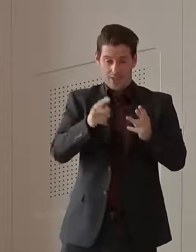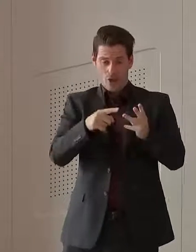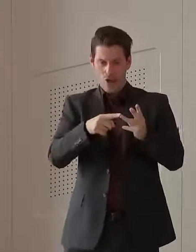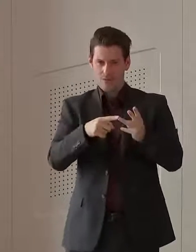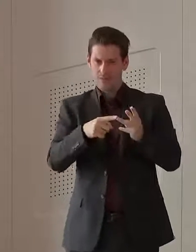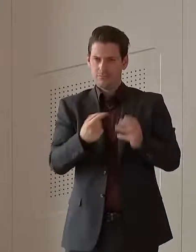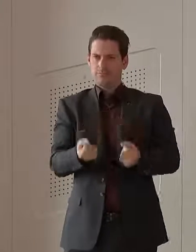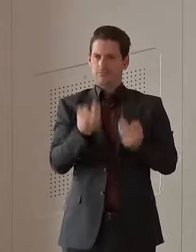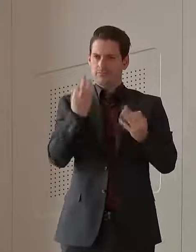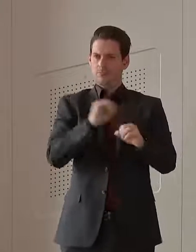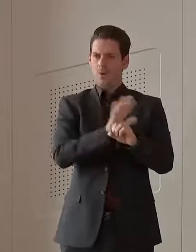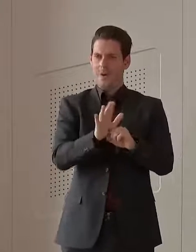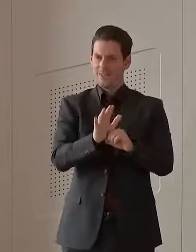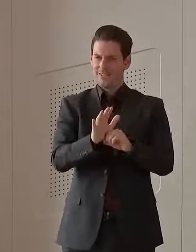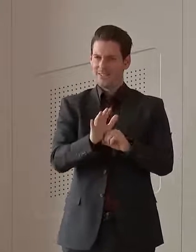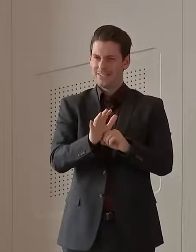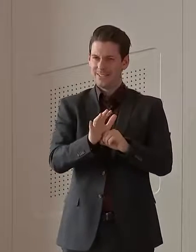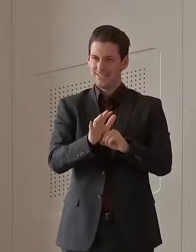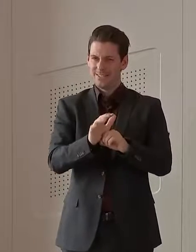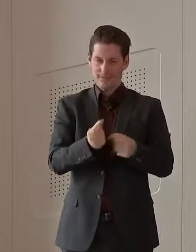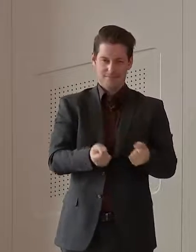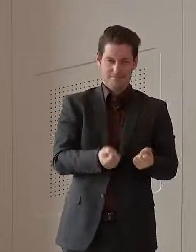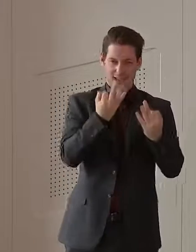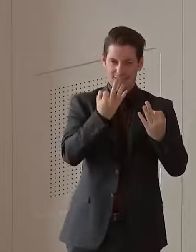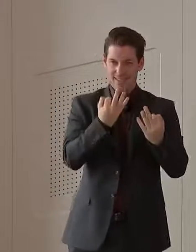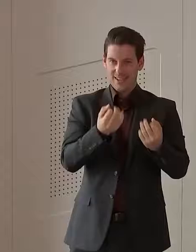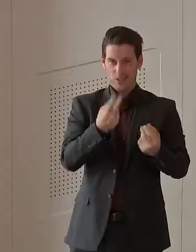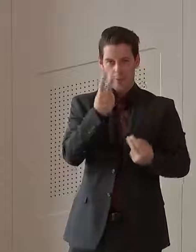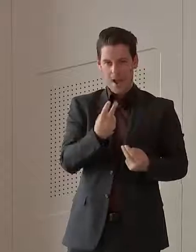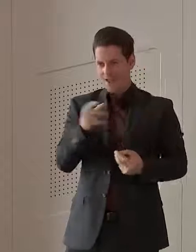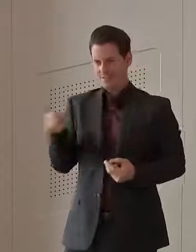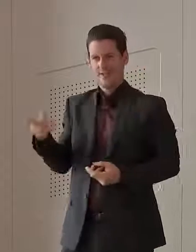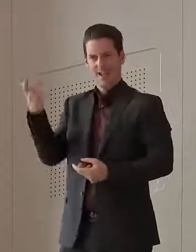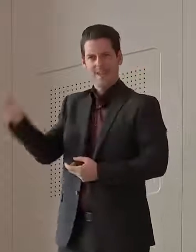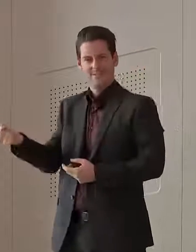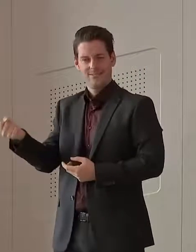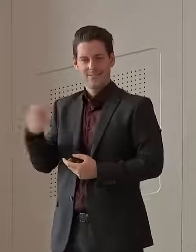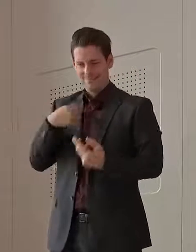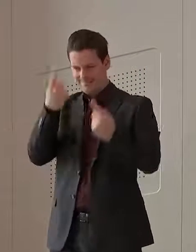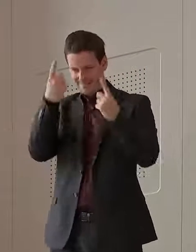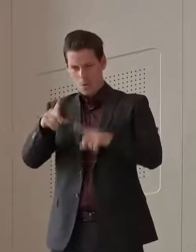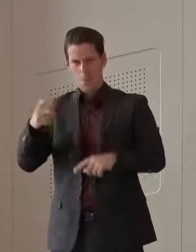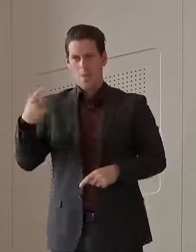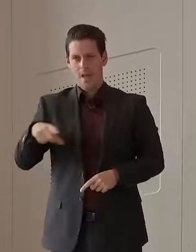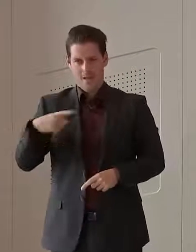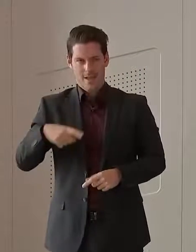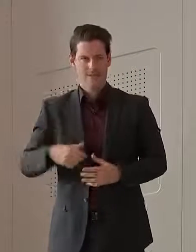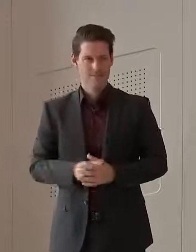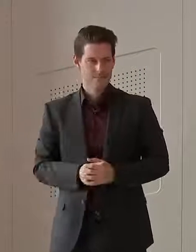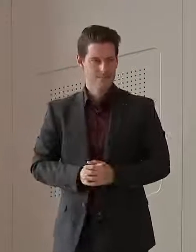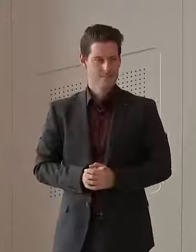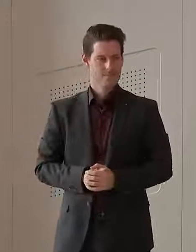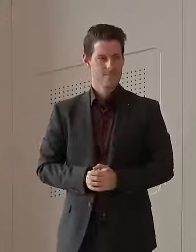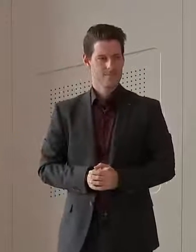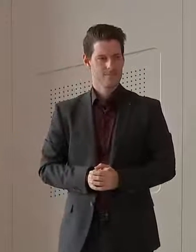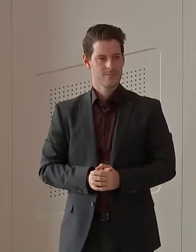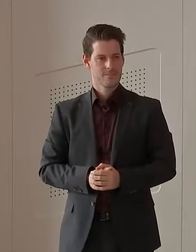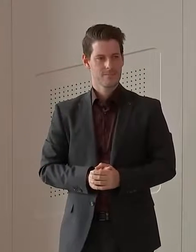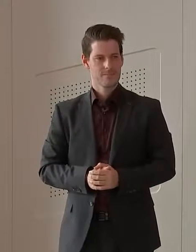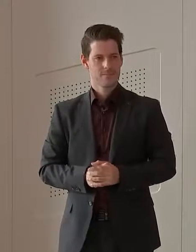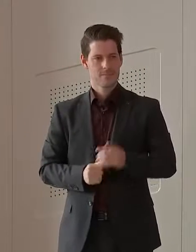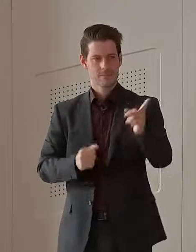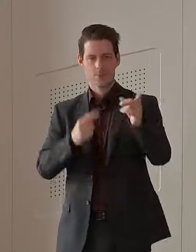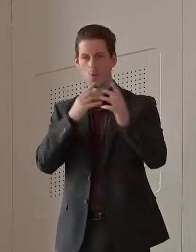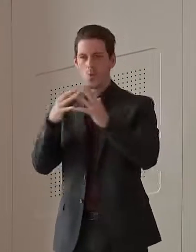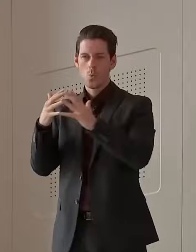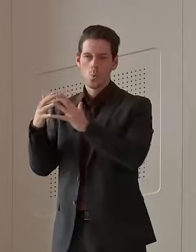they've both tested negative. Now, that could mean all sorts of things, so we just have to work that through. Doctor, quickly to out west, Mum